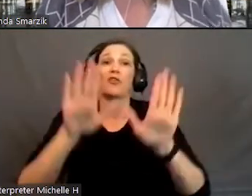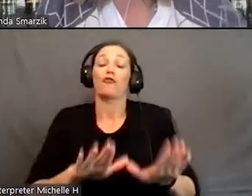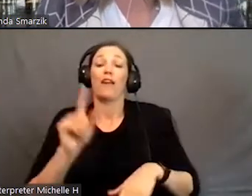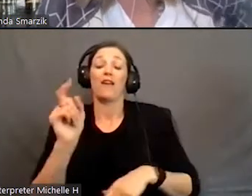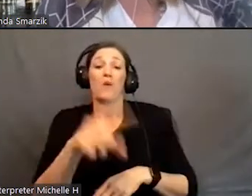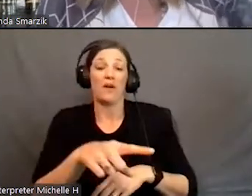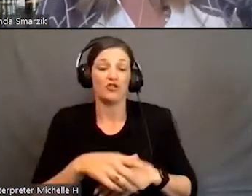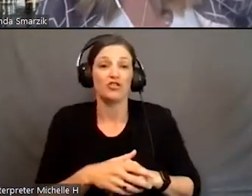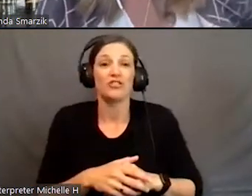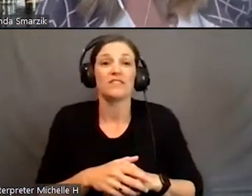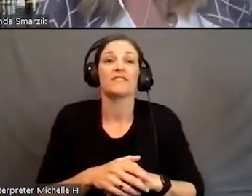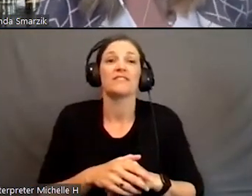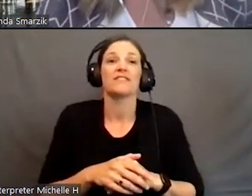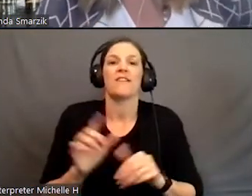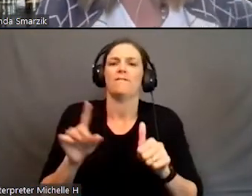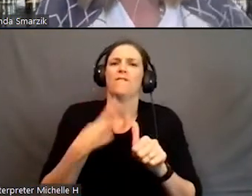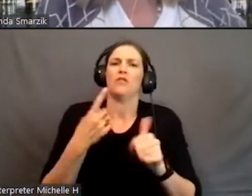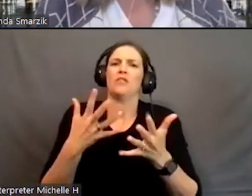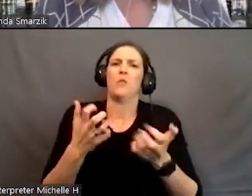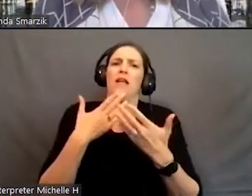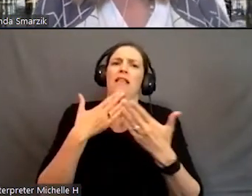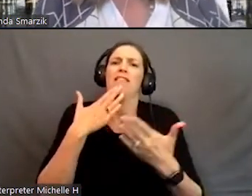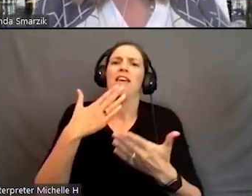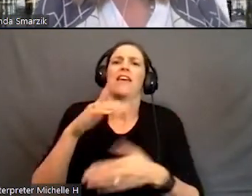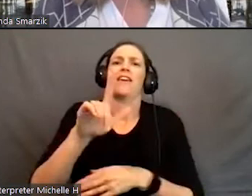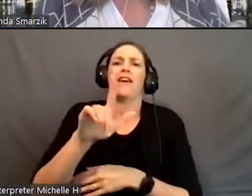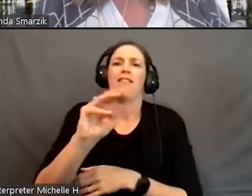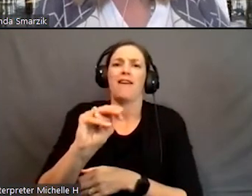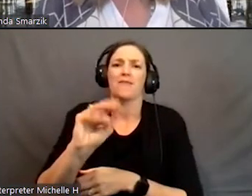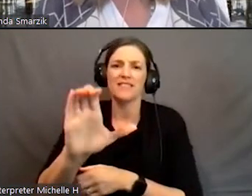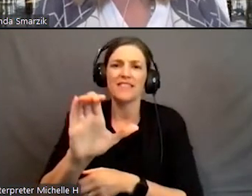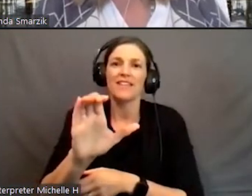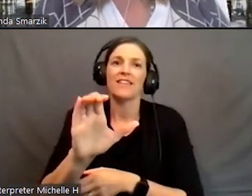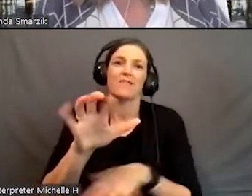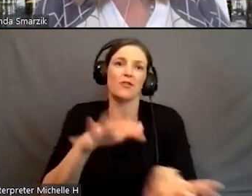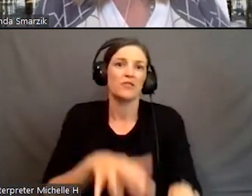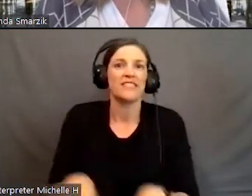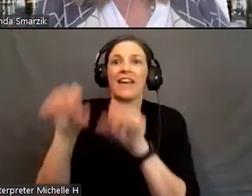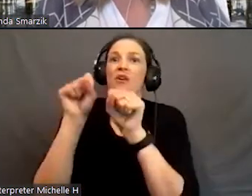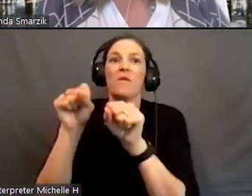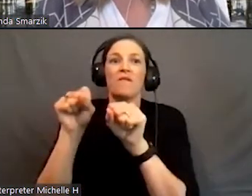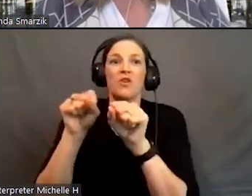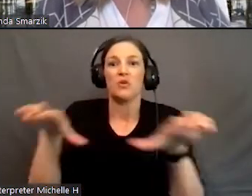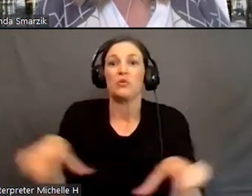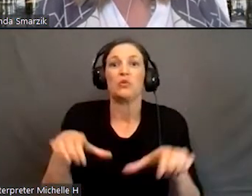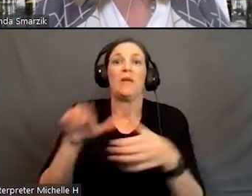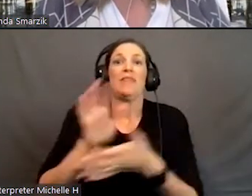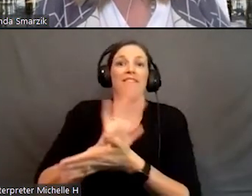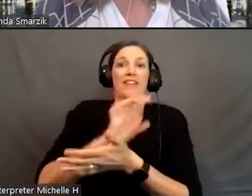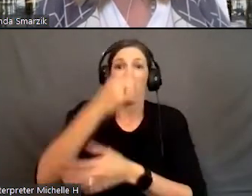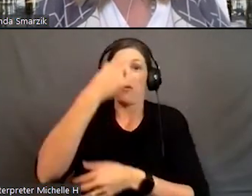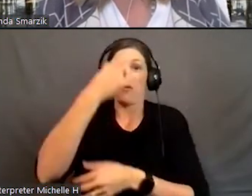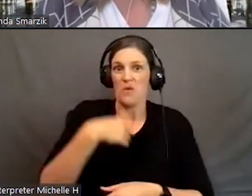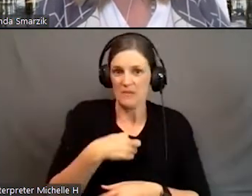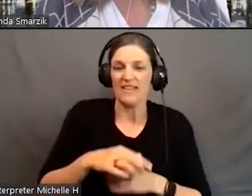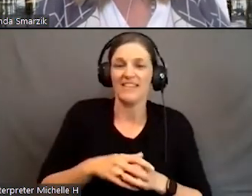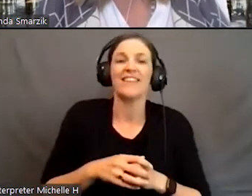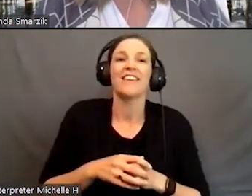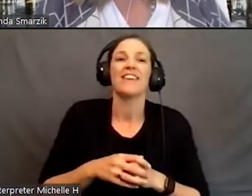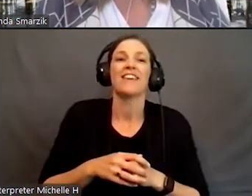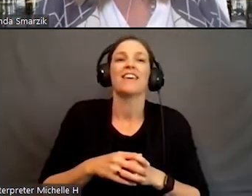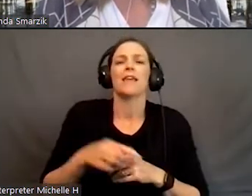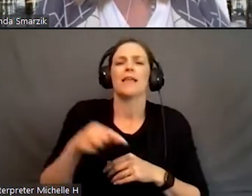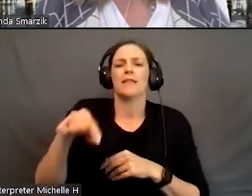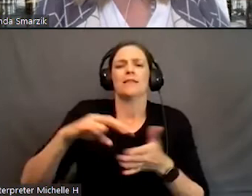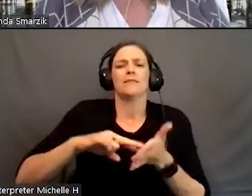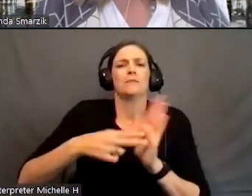first, let me thank Lisa Marie for stepping in and doing the video for me. So what would this mean